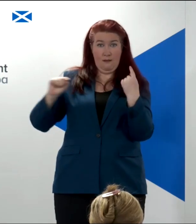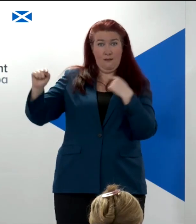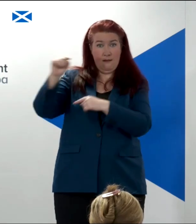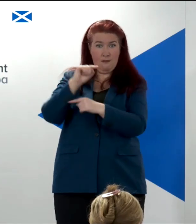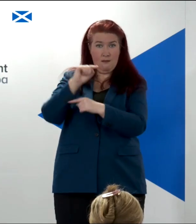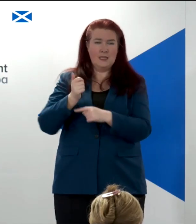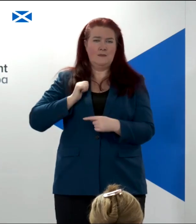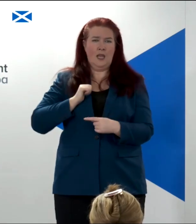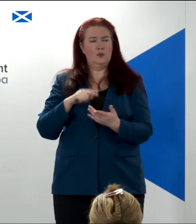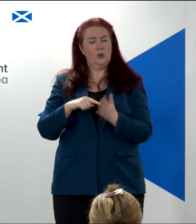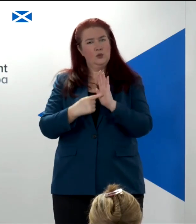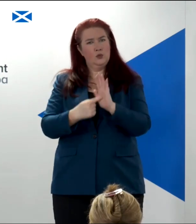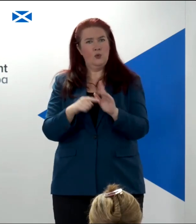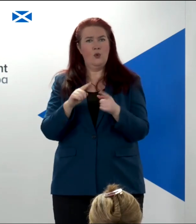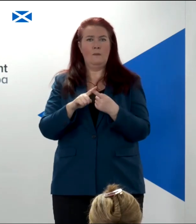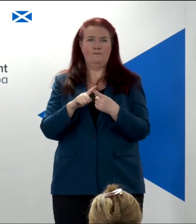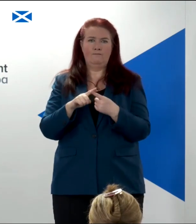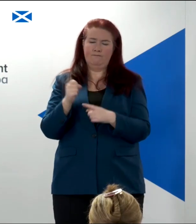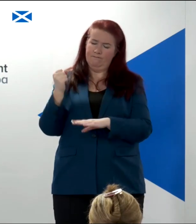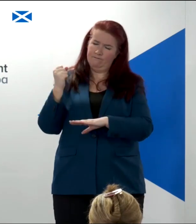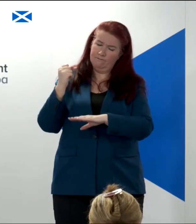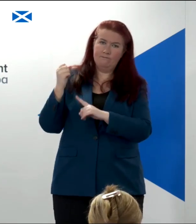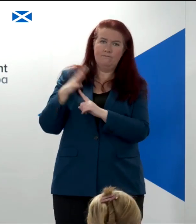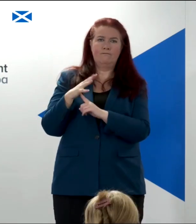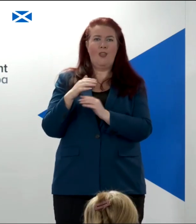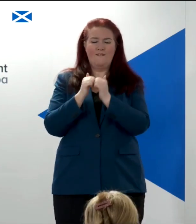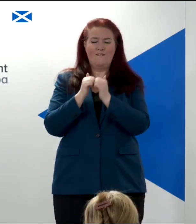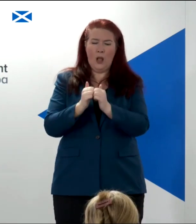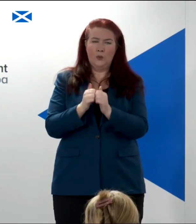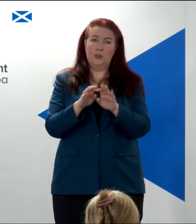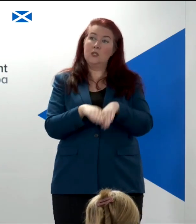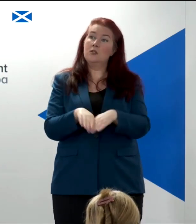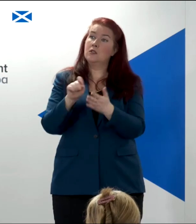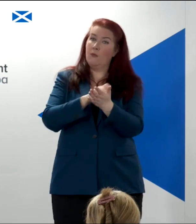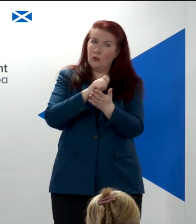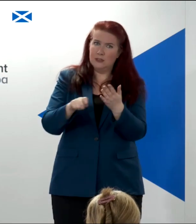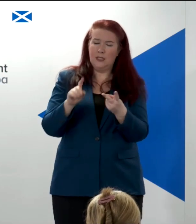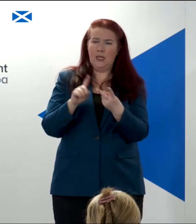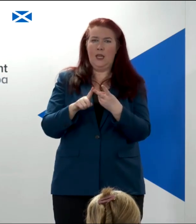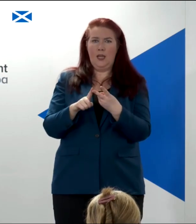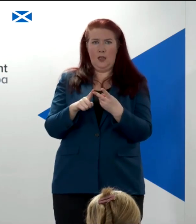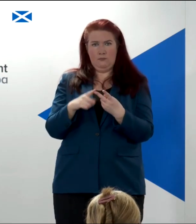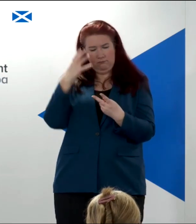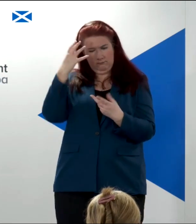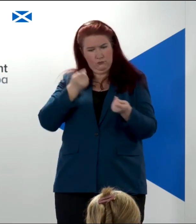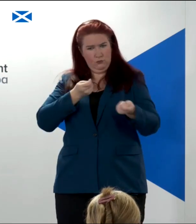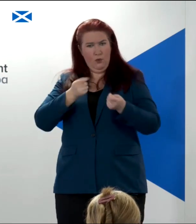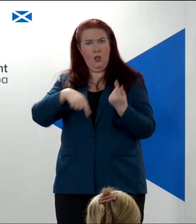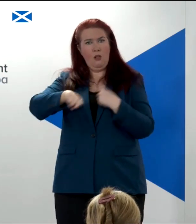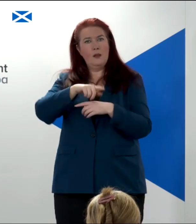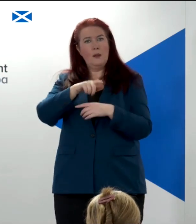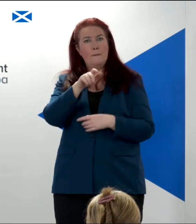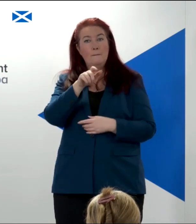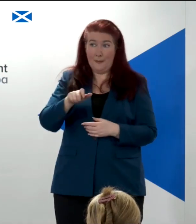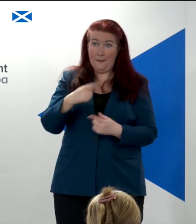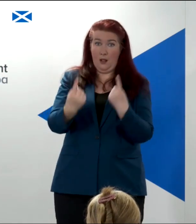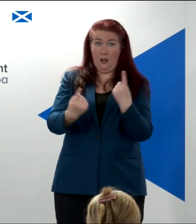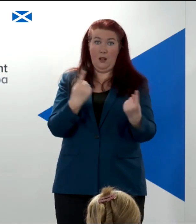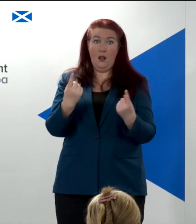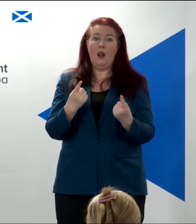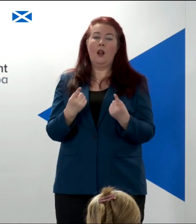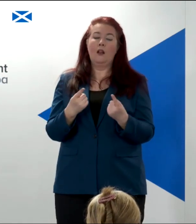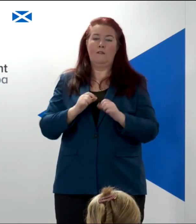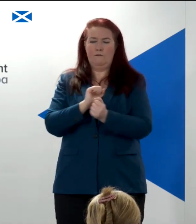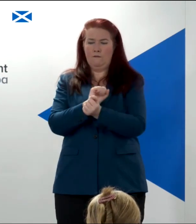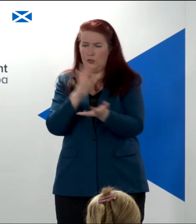set out fundamental values such as democracy, the sovereignty of the people, freedom and the rule of